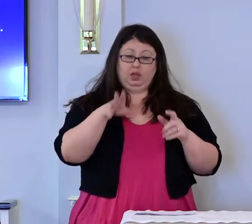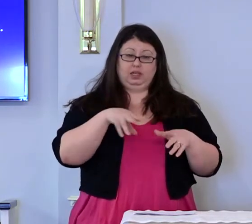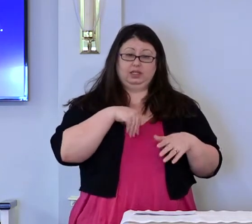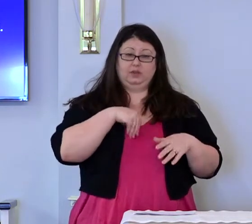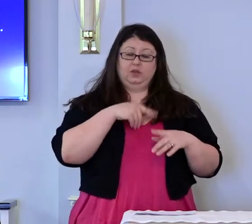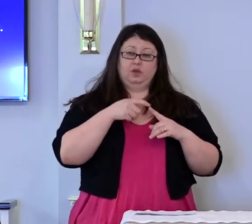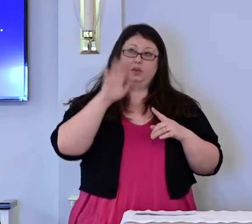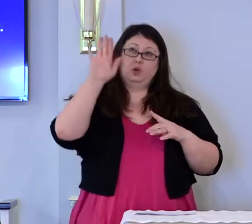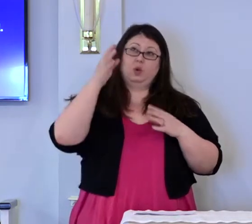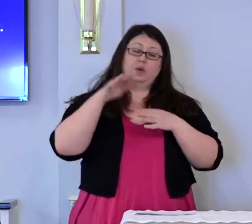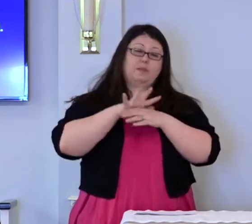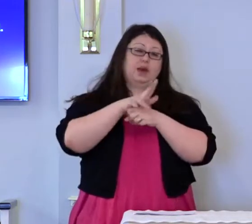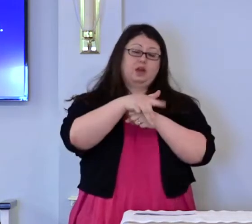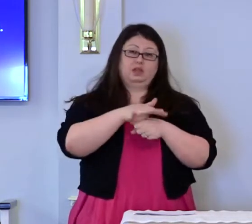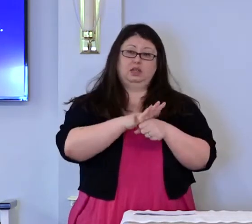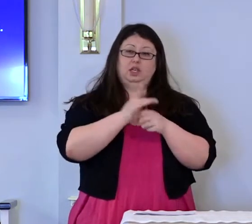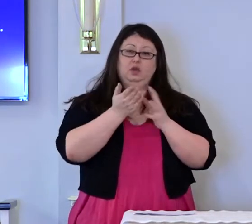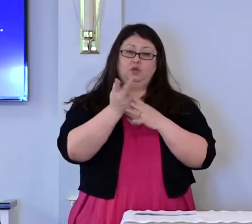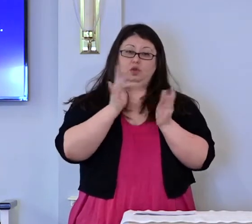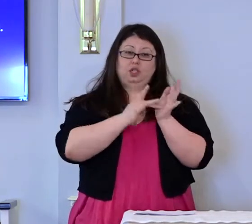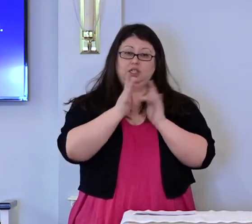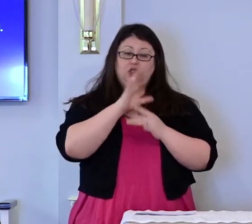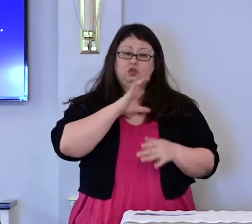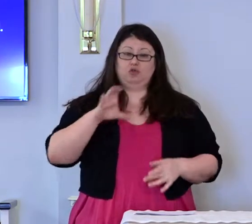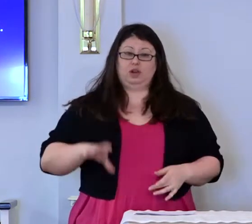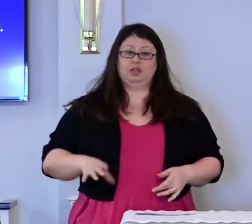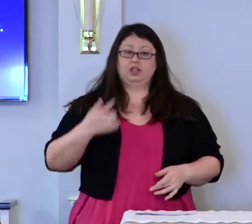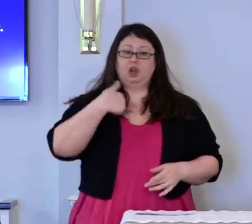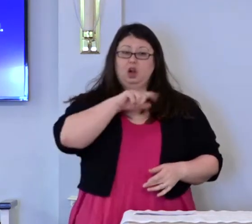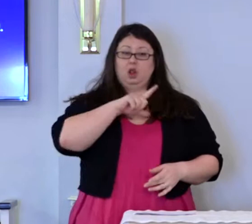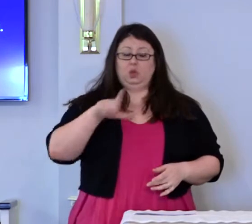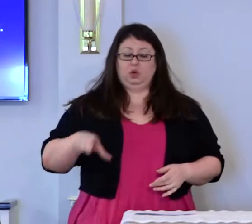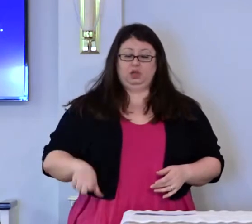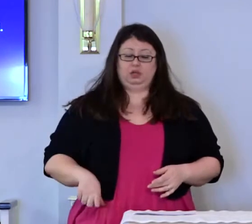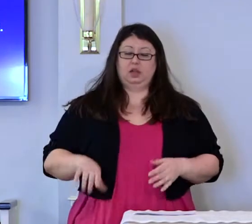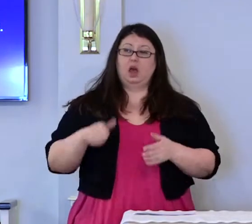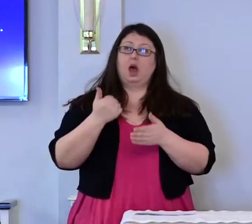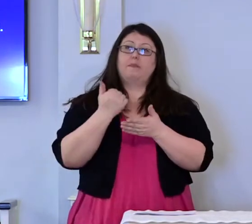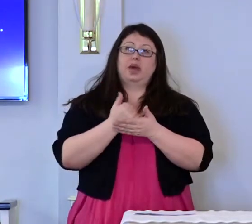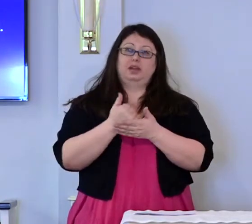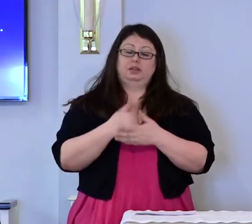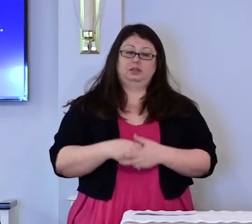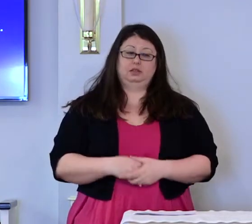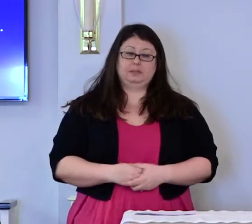your bounty through Jesus Christ, our Lord. Amen.